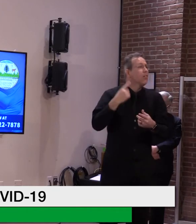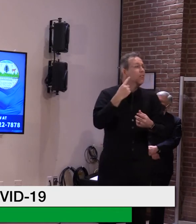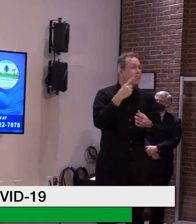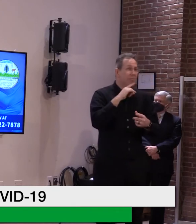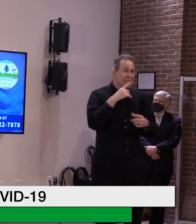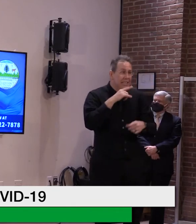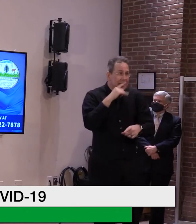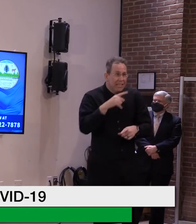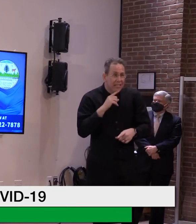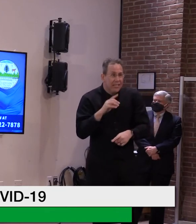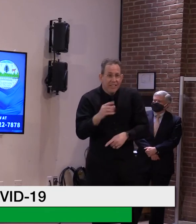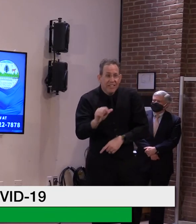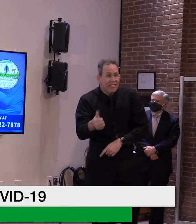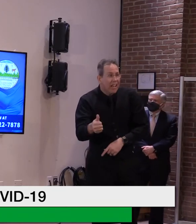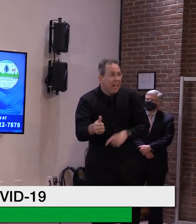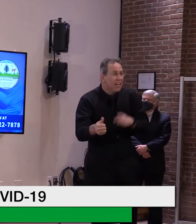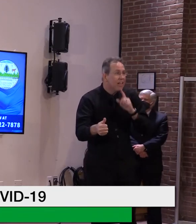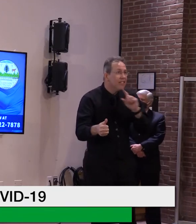parents.